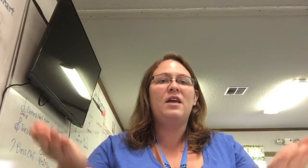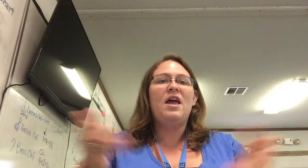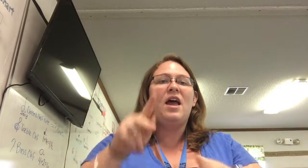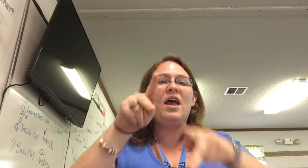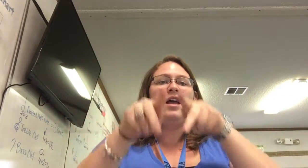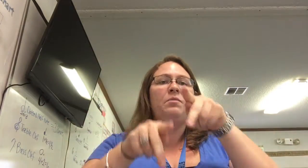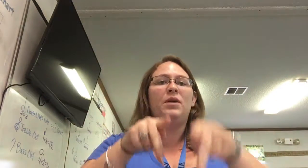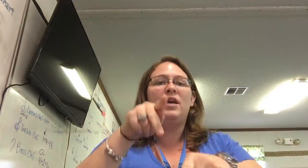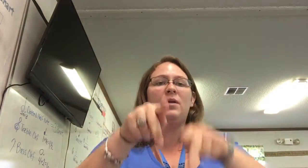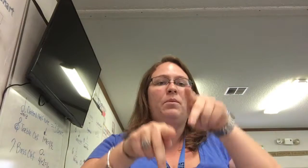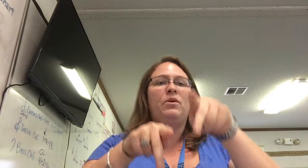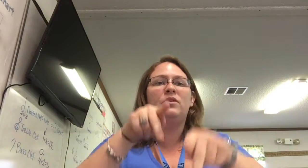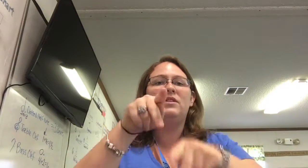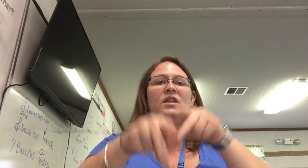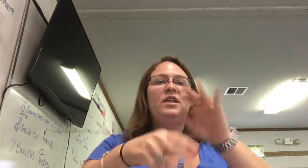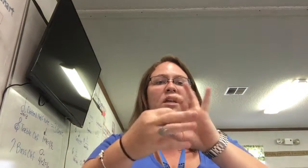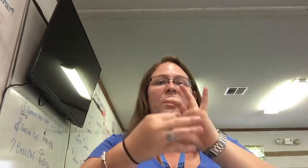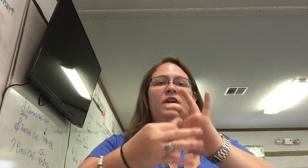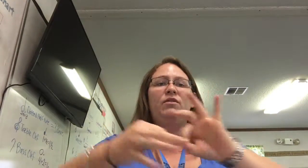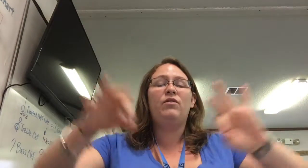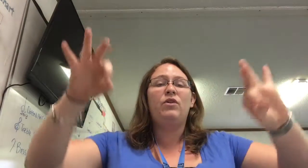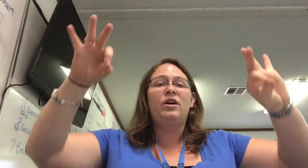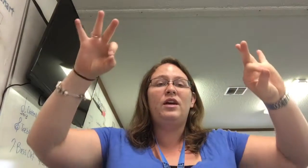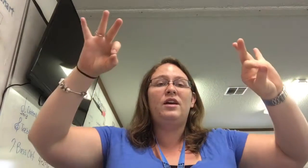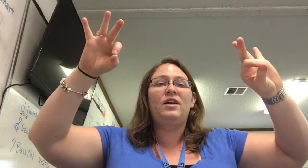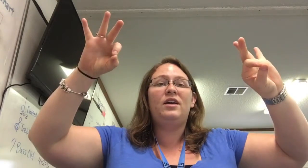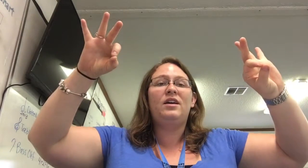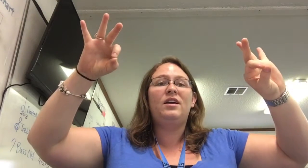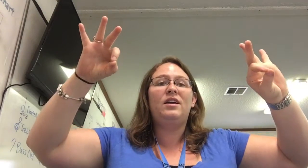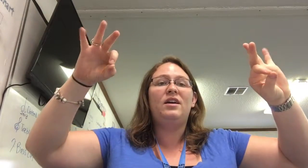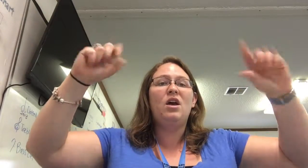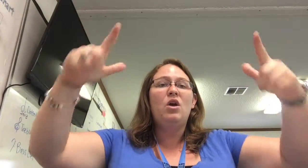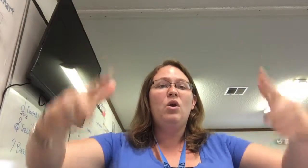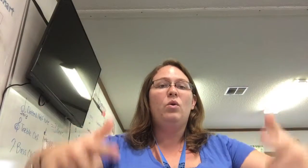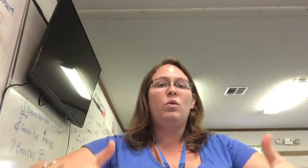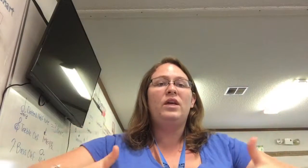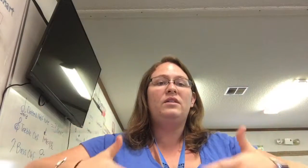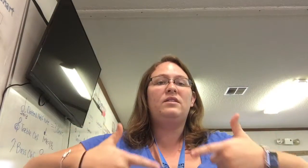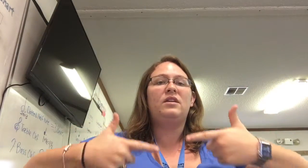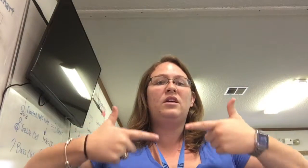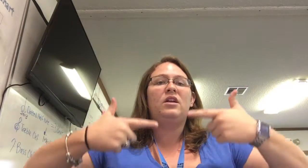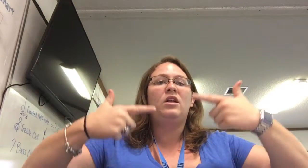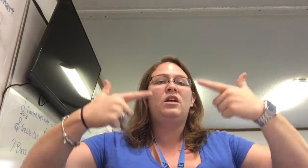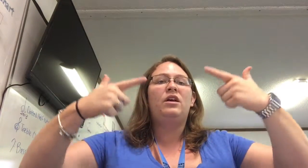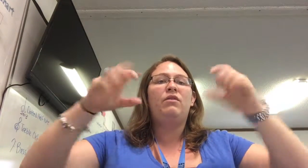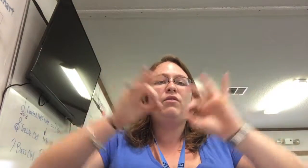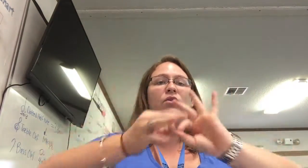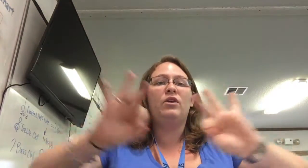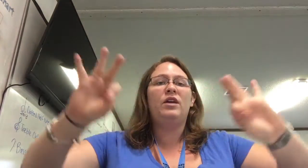and people still live free we still live free.